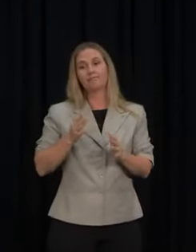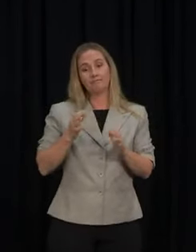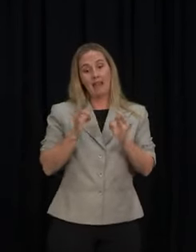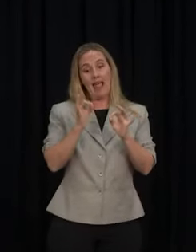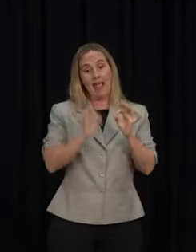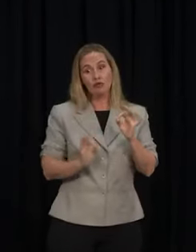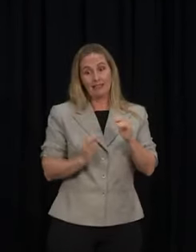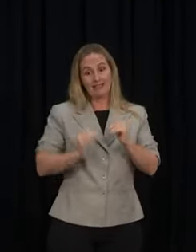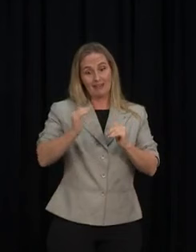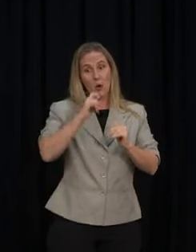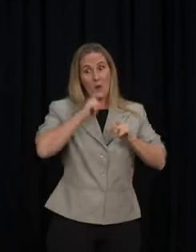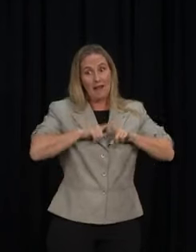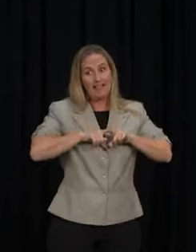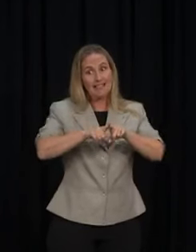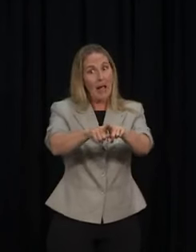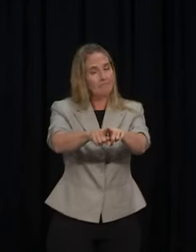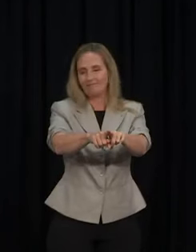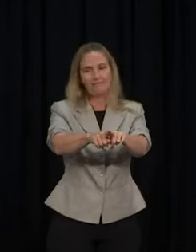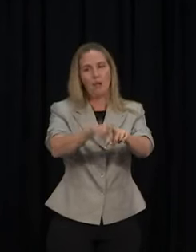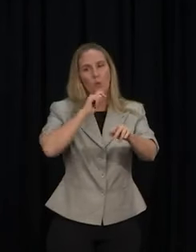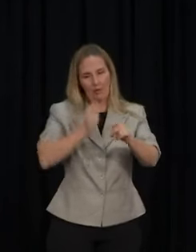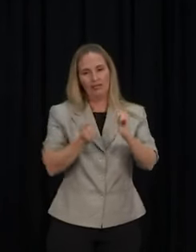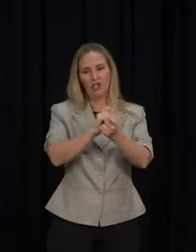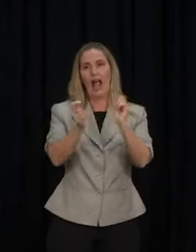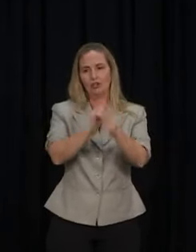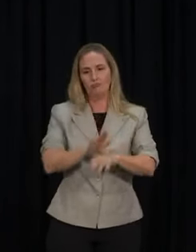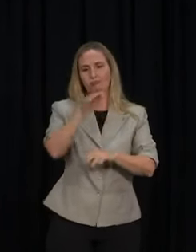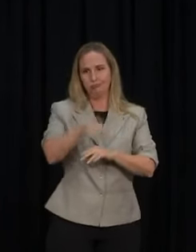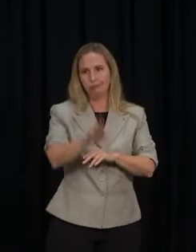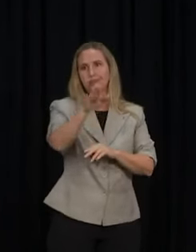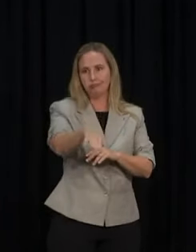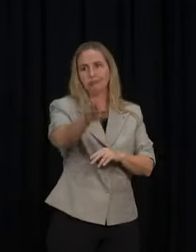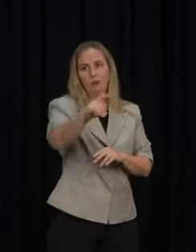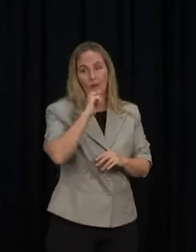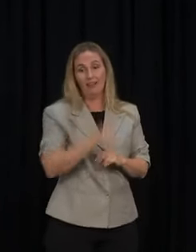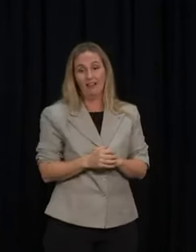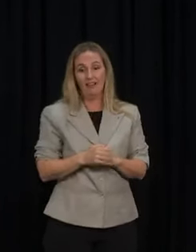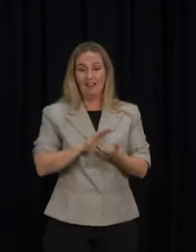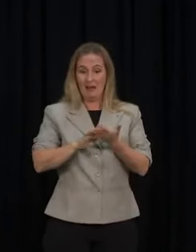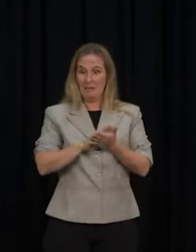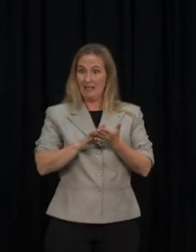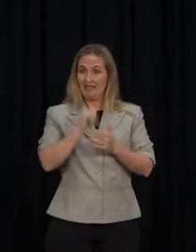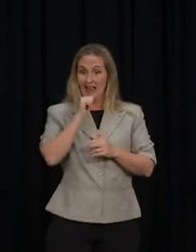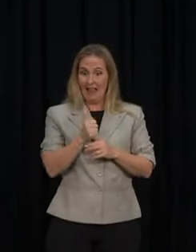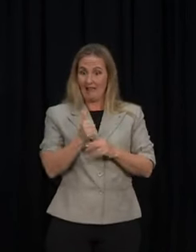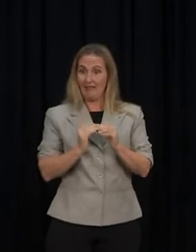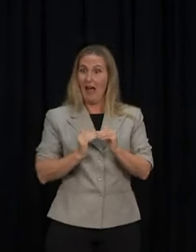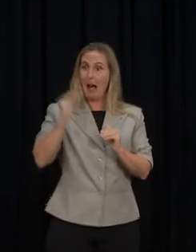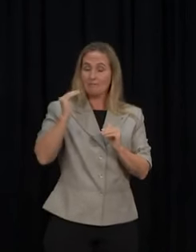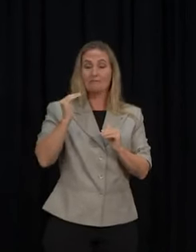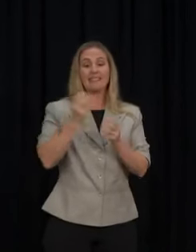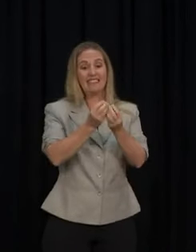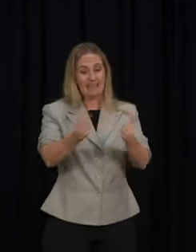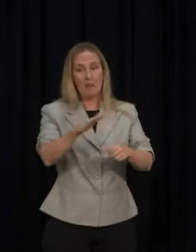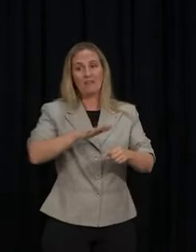be the rate that they end up paying back overall. So yes, there will be some families and some households where there will be some additional stress put on them by